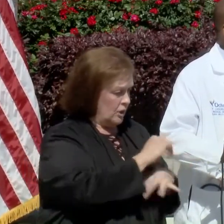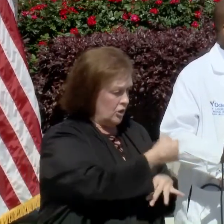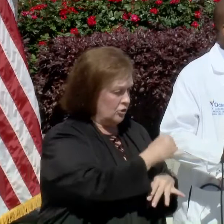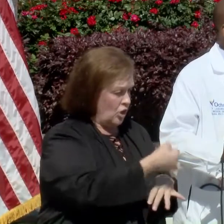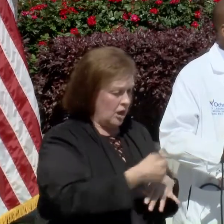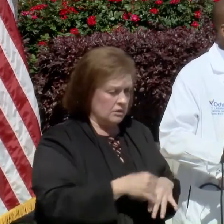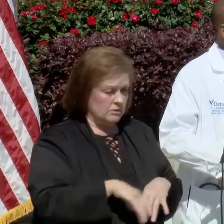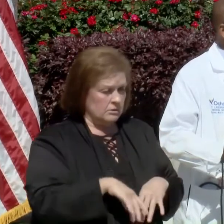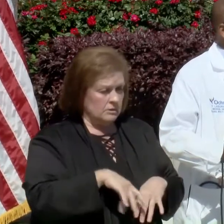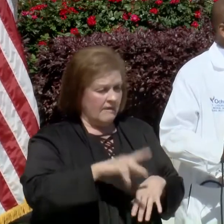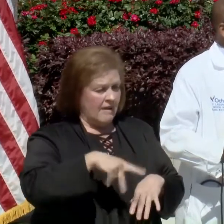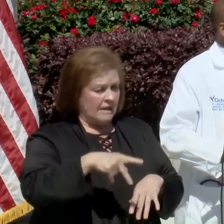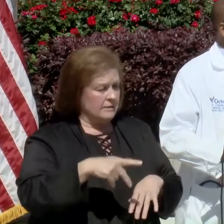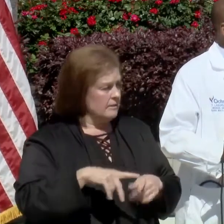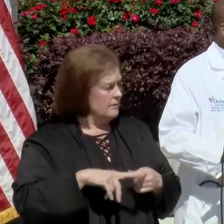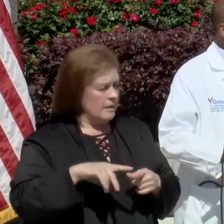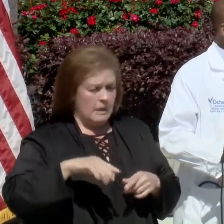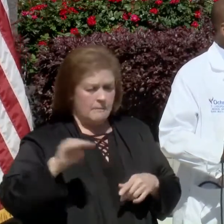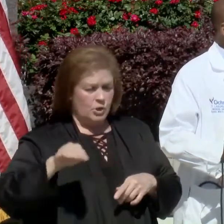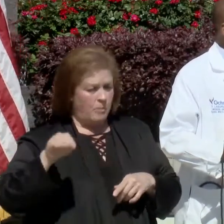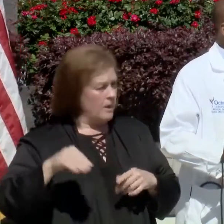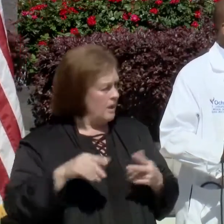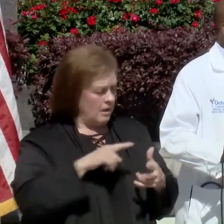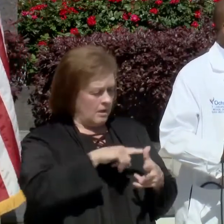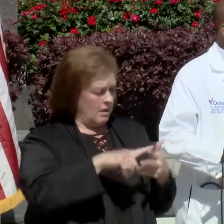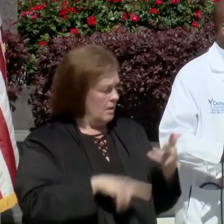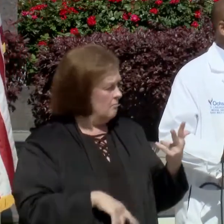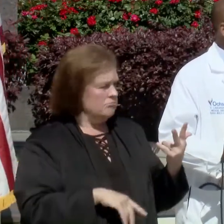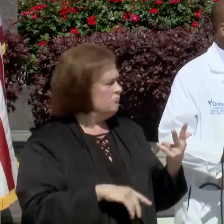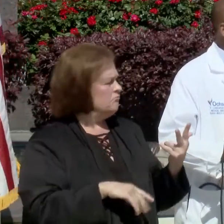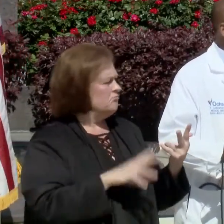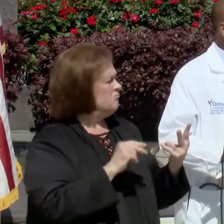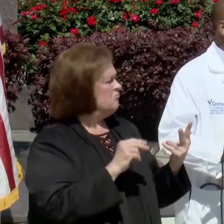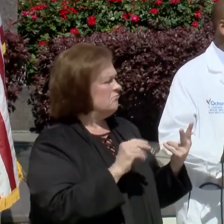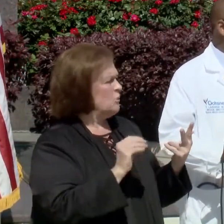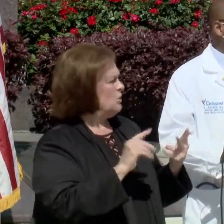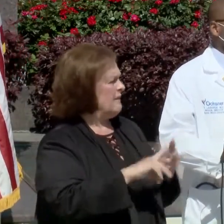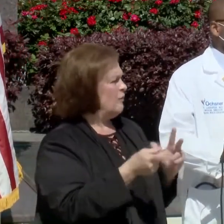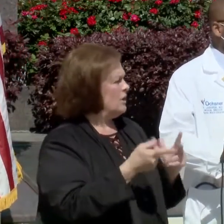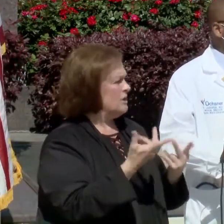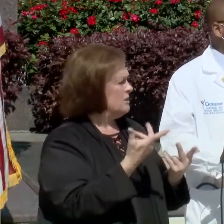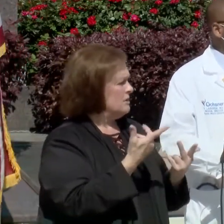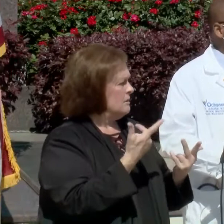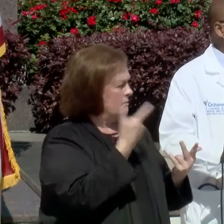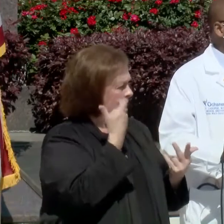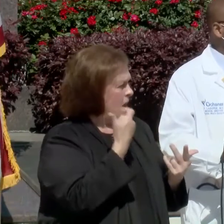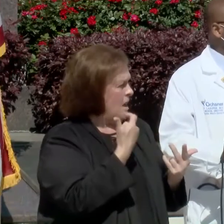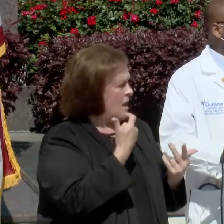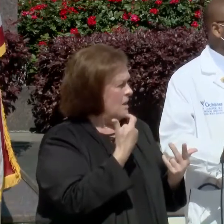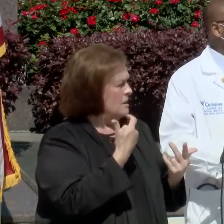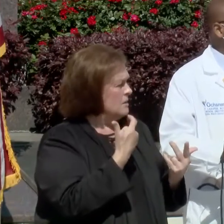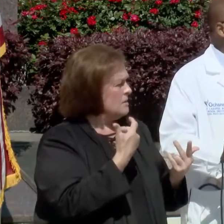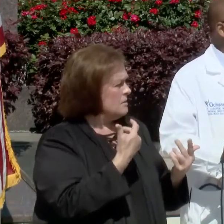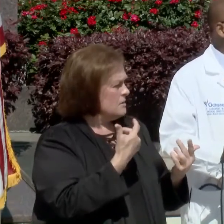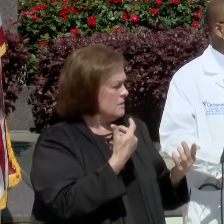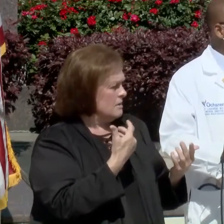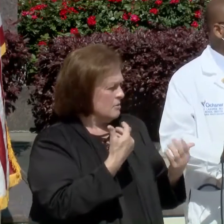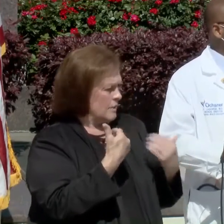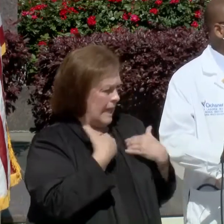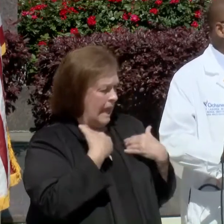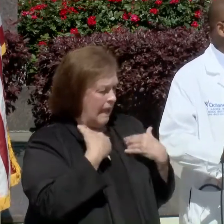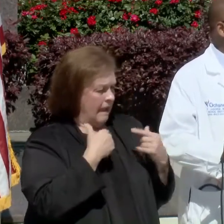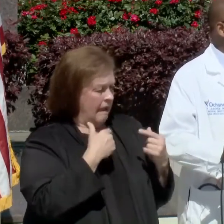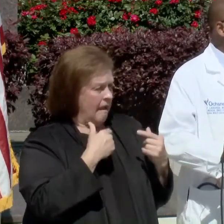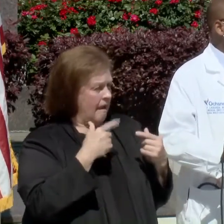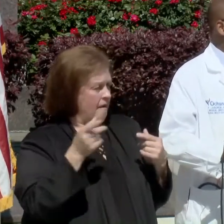between Pfizer or Moderna? You know, at this point in time, we've not really noticed that because, as you said, we actually had the mass vaccination event